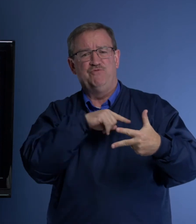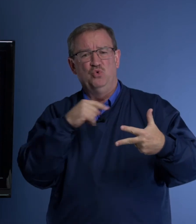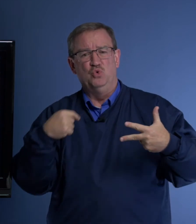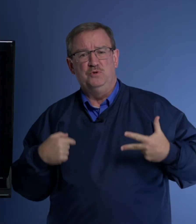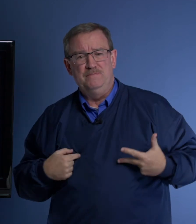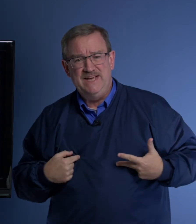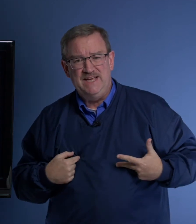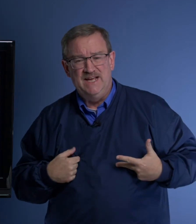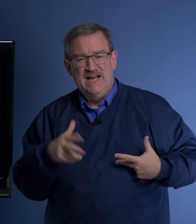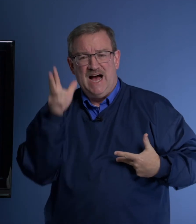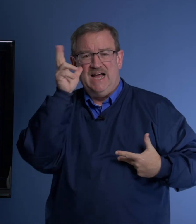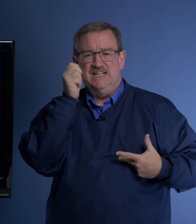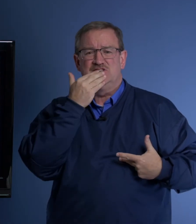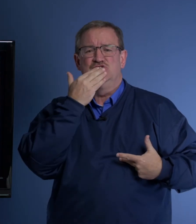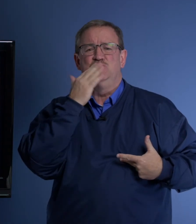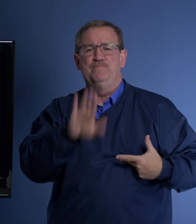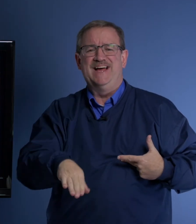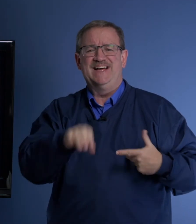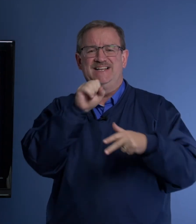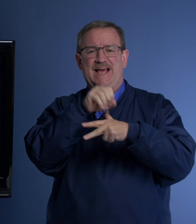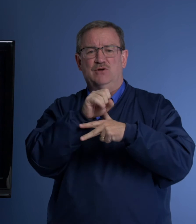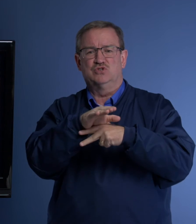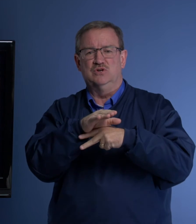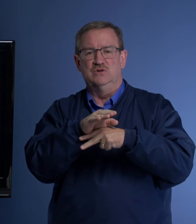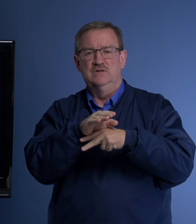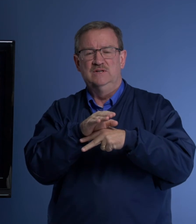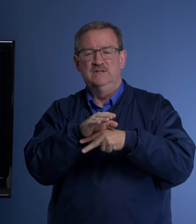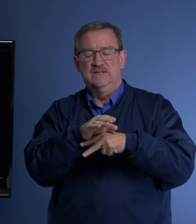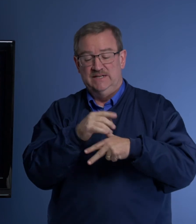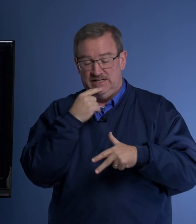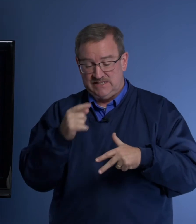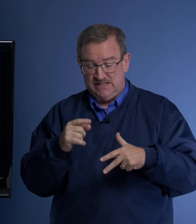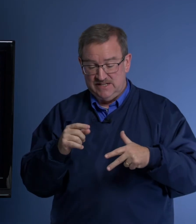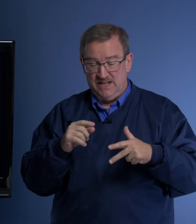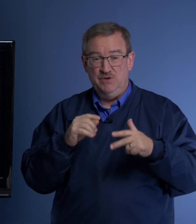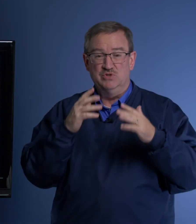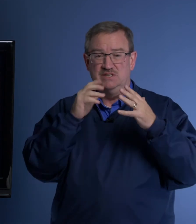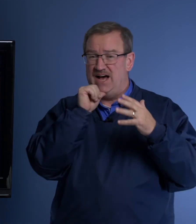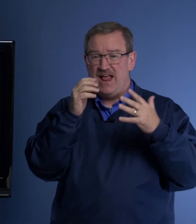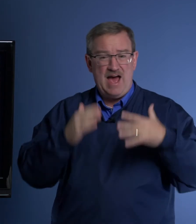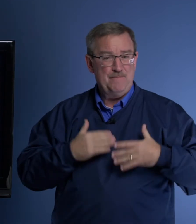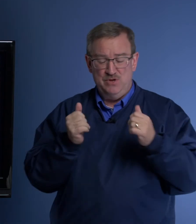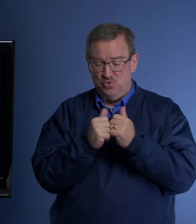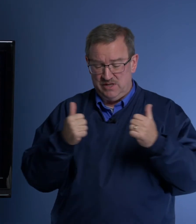fooled me. I listened to bad counsel. It says that he was not happy with